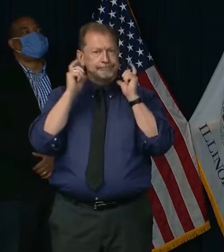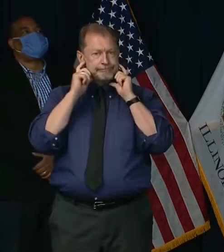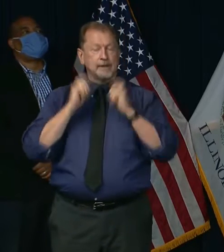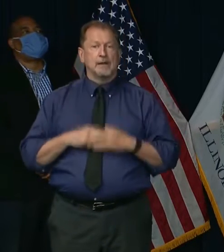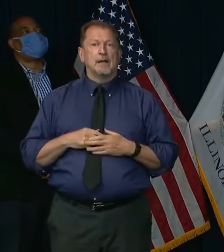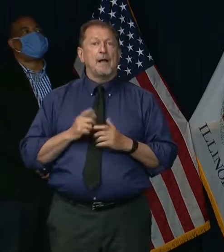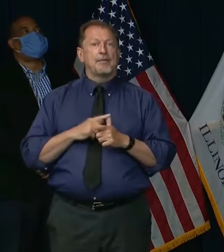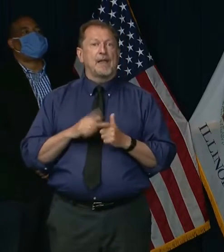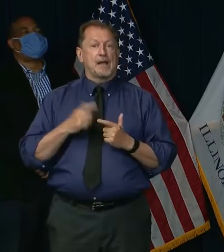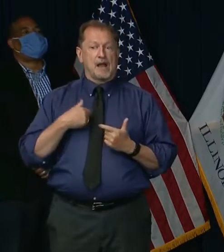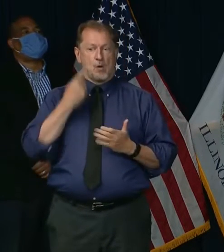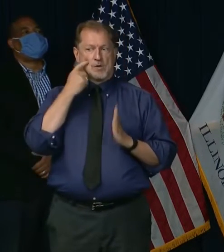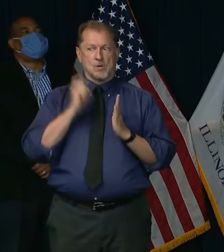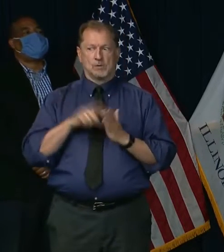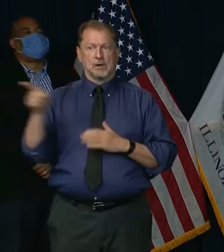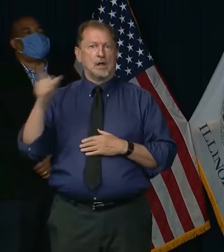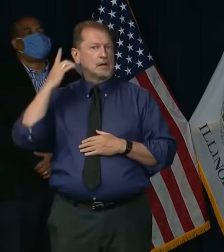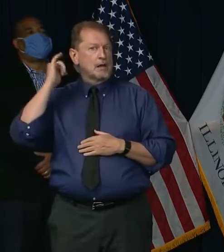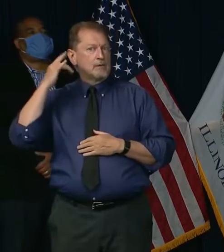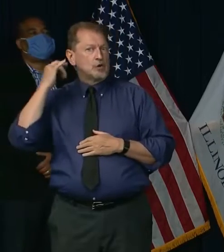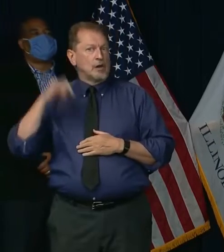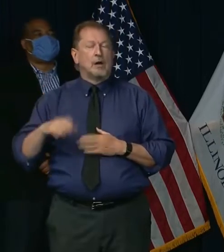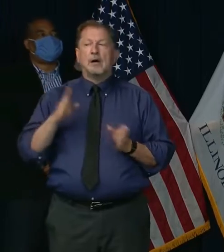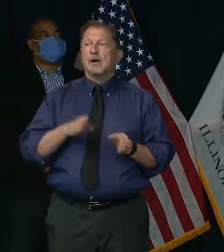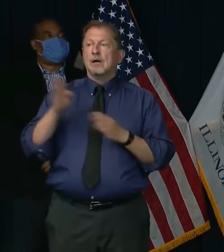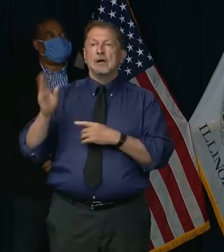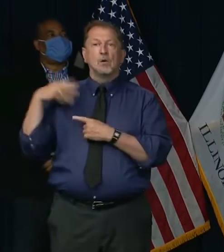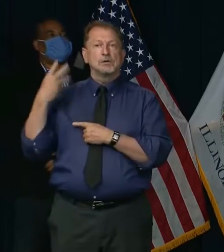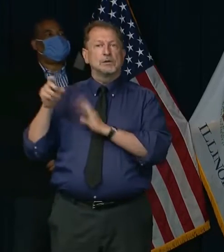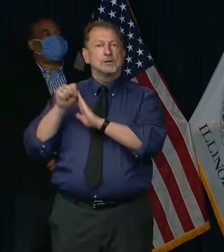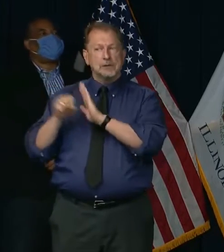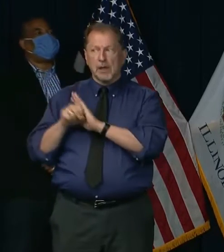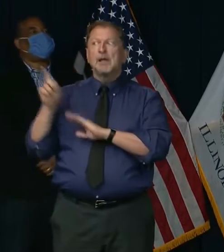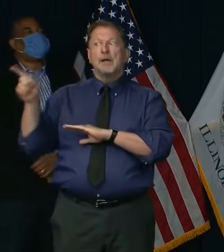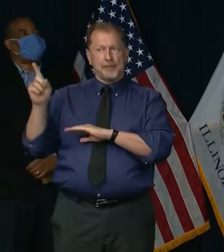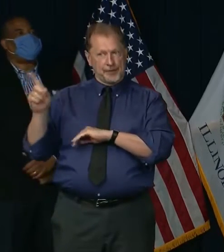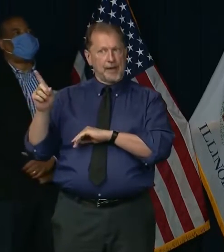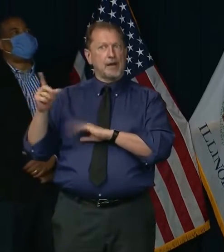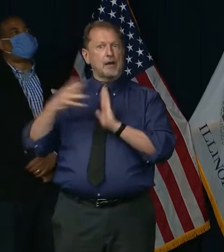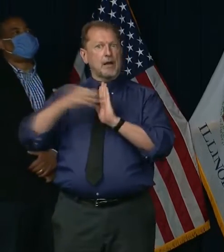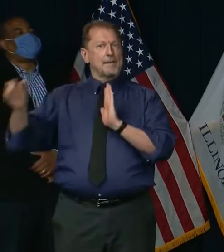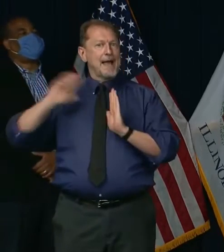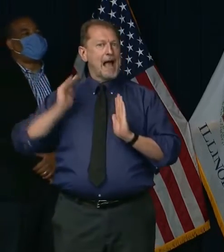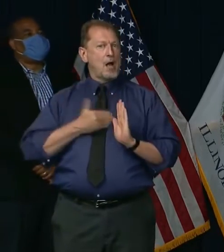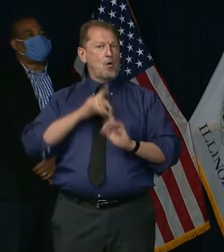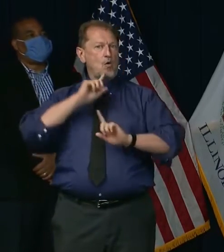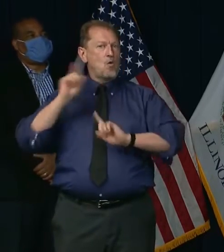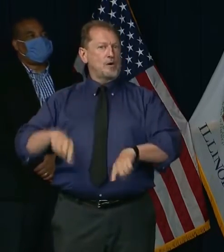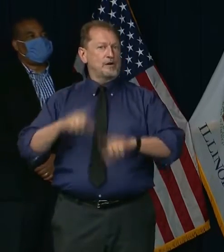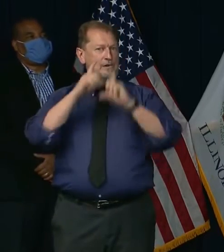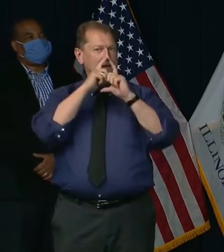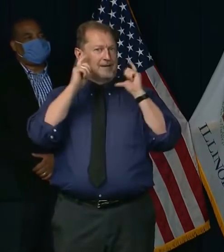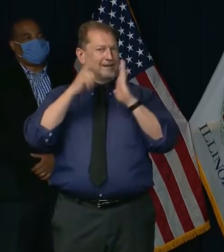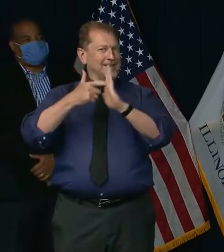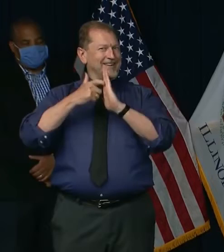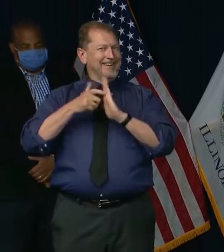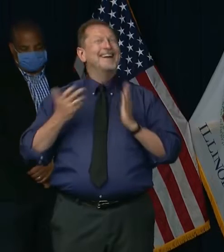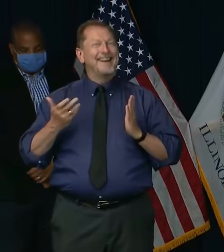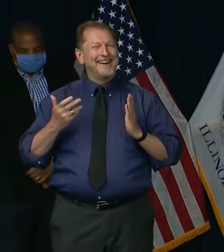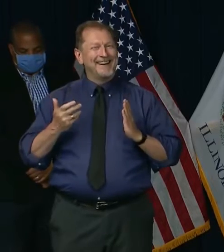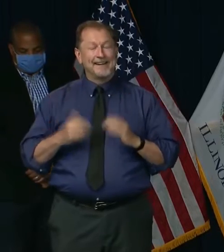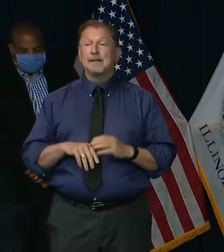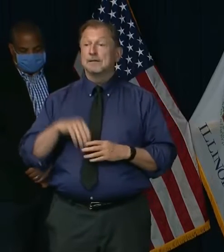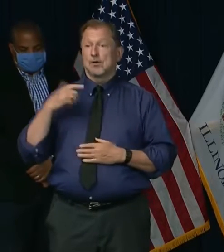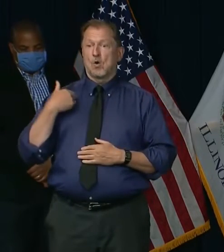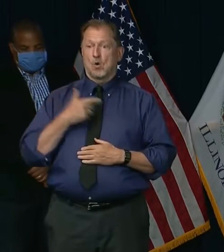states like California and Washington following our lead in requiring face coverings. As we enter this new